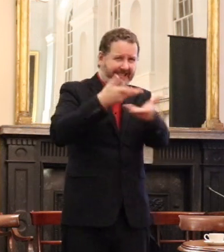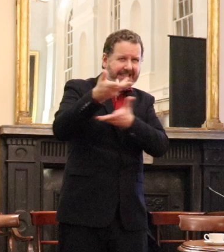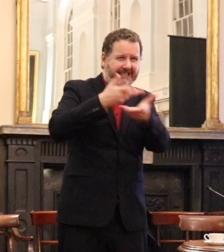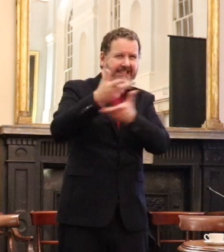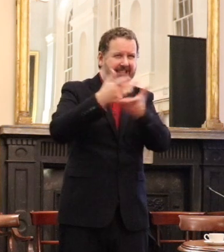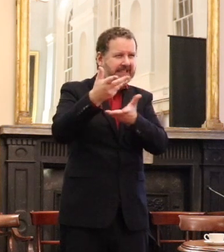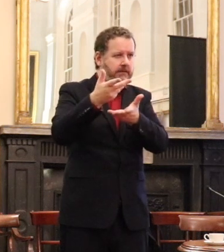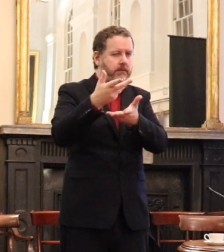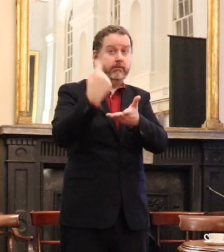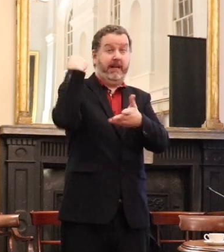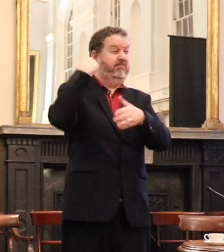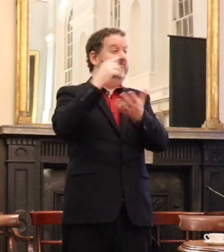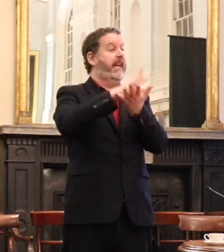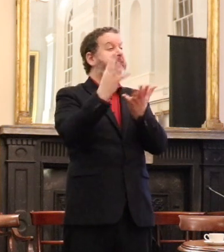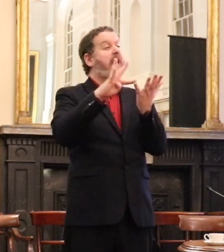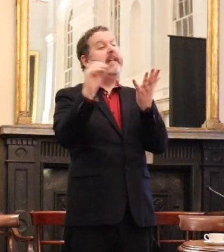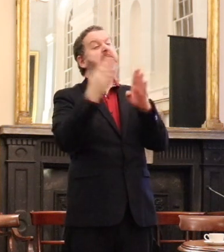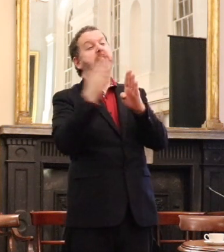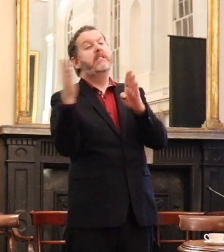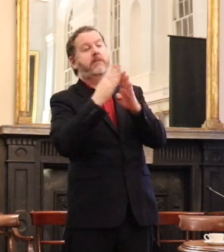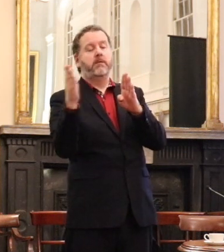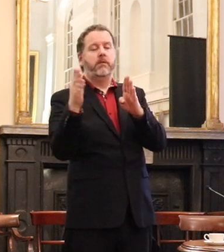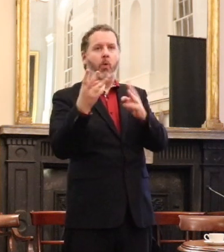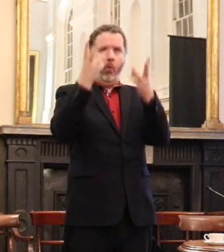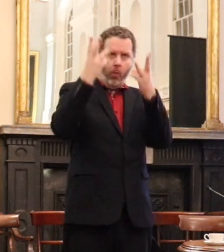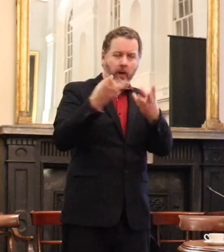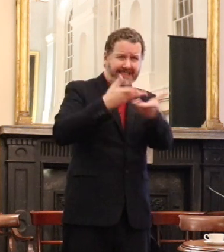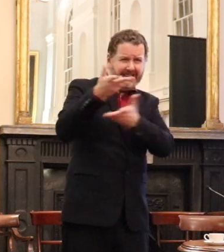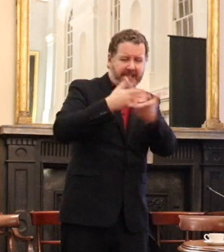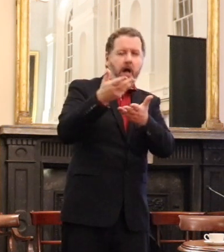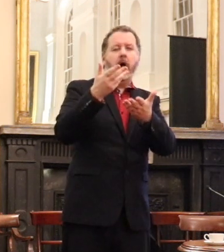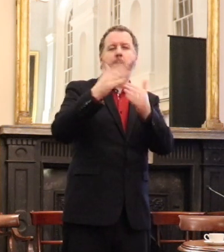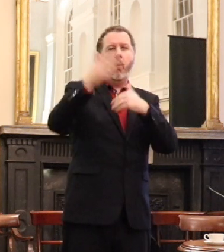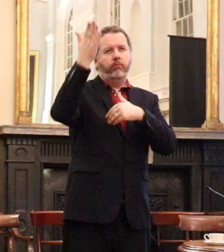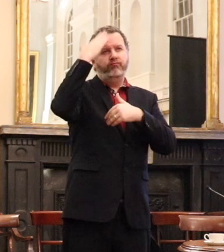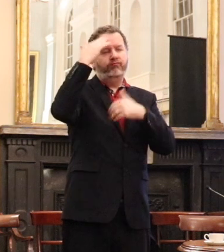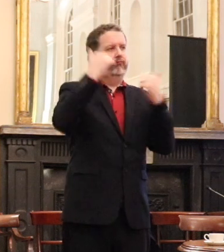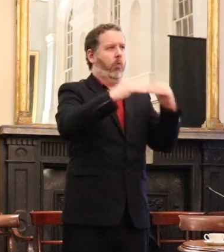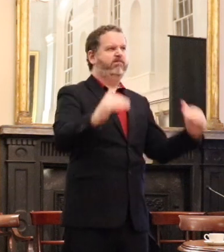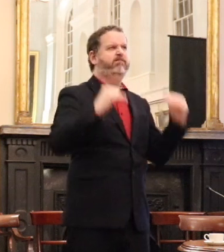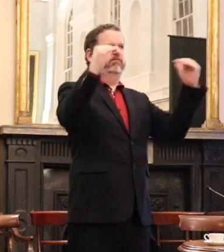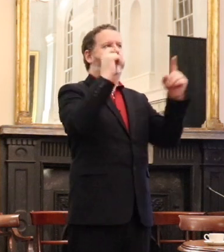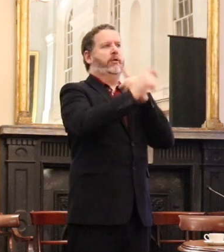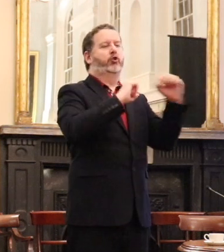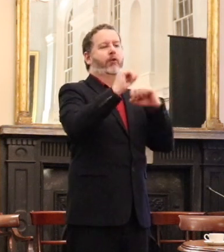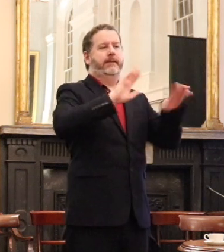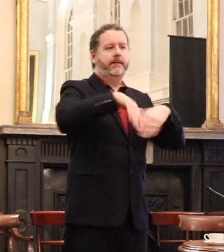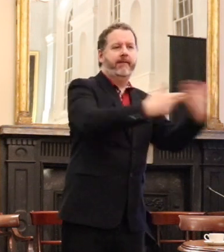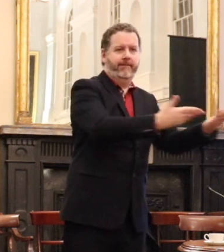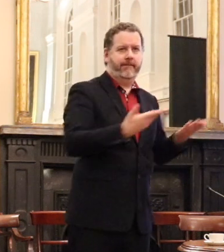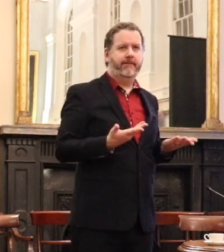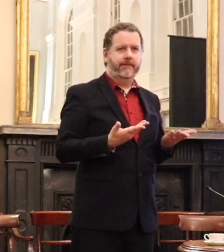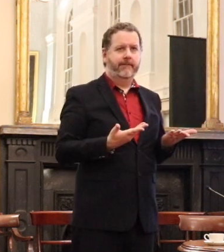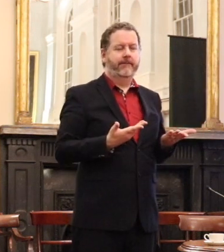to professionalize how the organization would focus the resources that it had and to make them ultimately